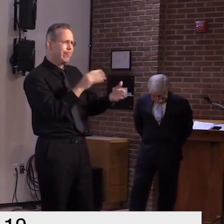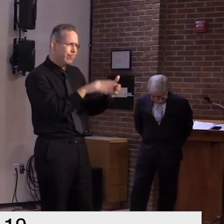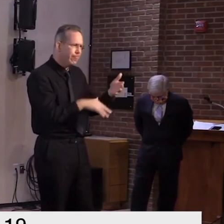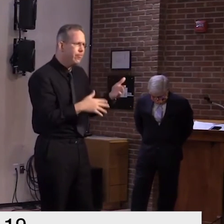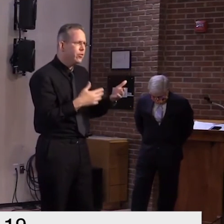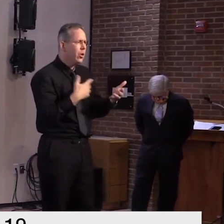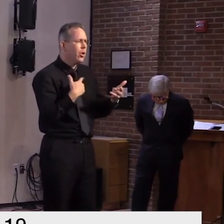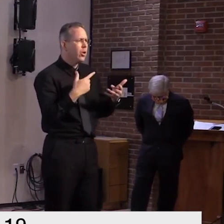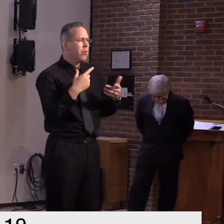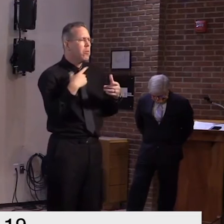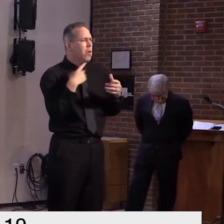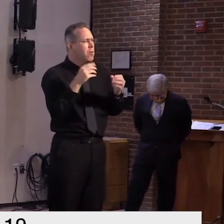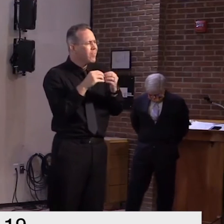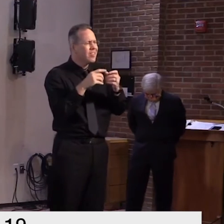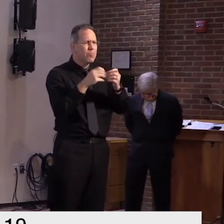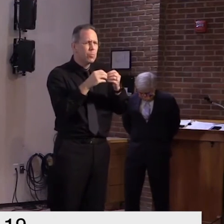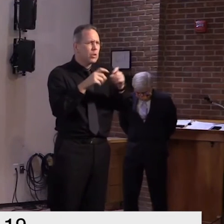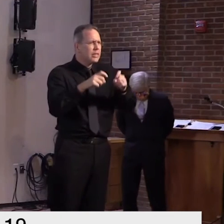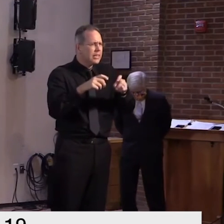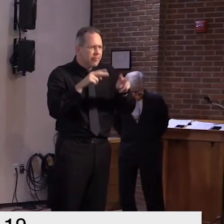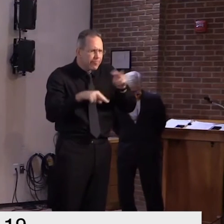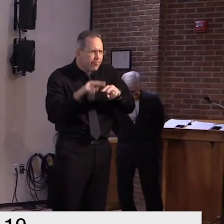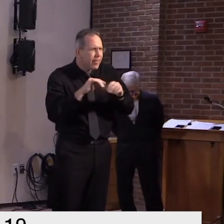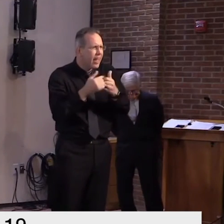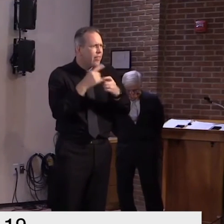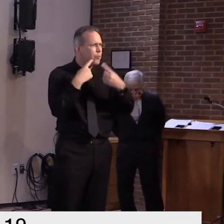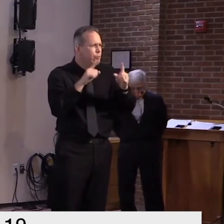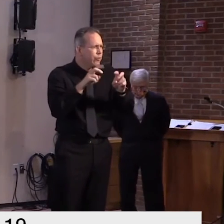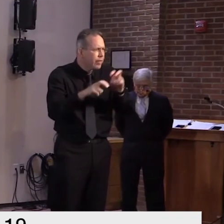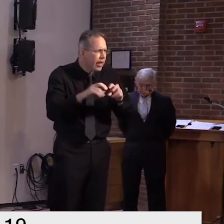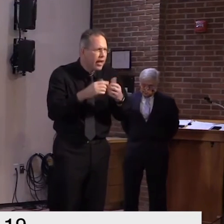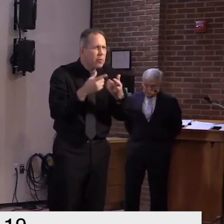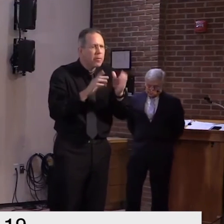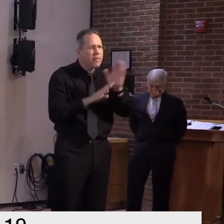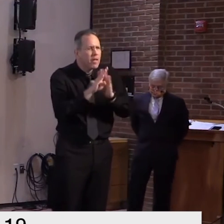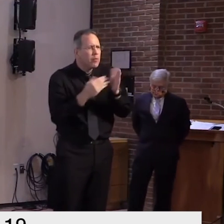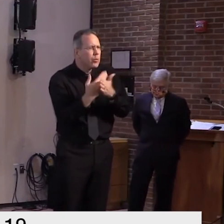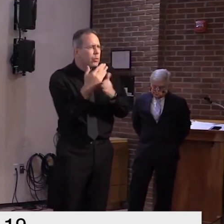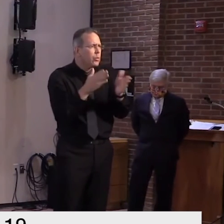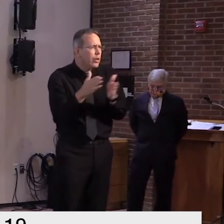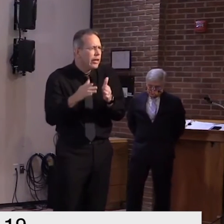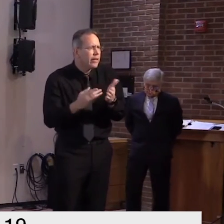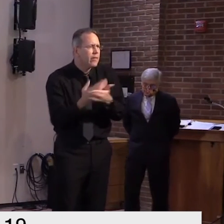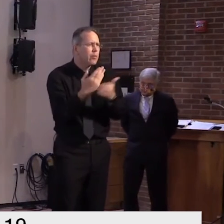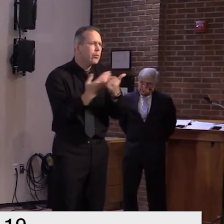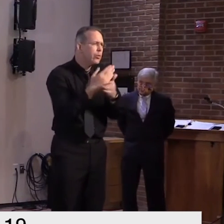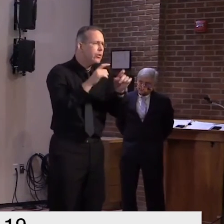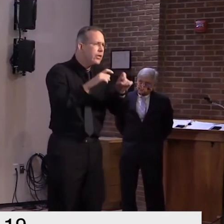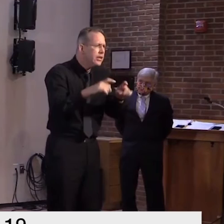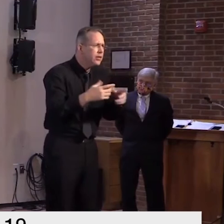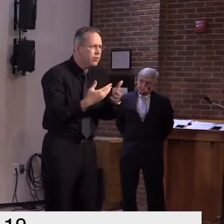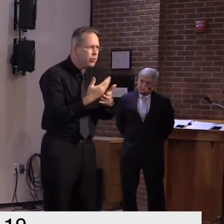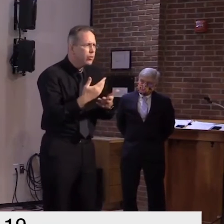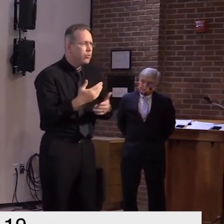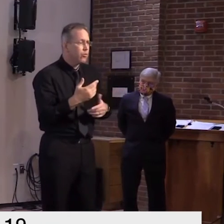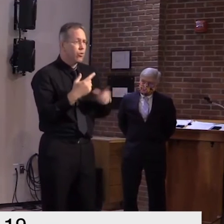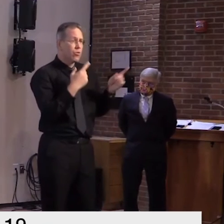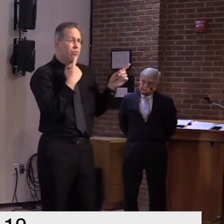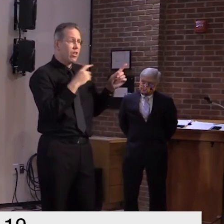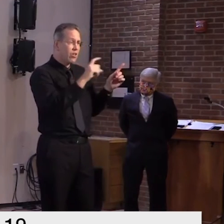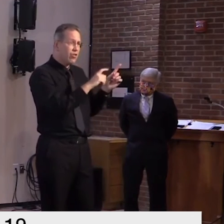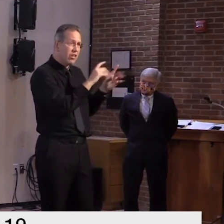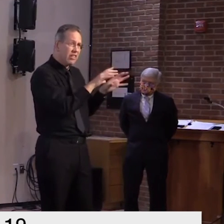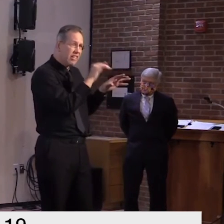so it's an evolving science uh could be part of the red cross's motivation for sure um